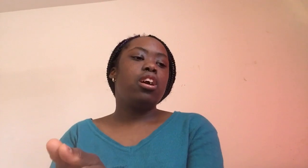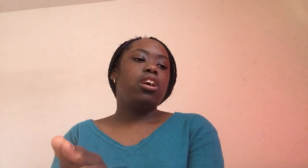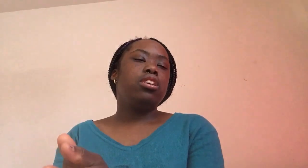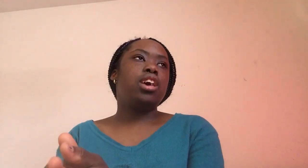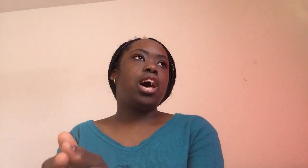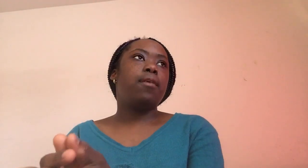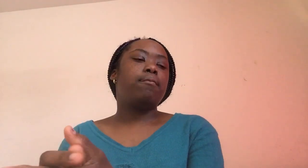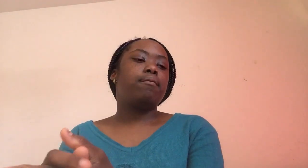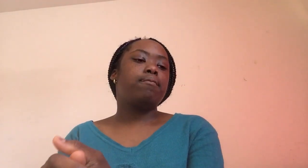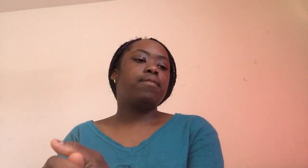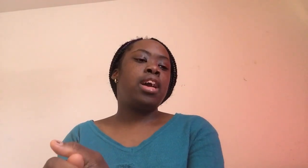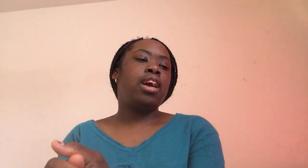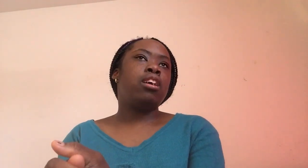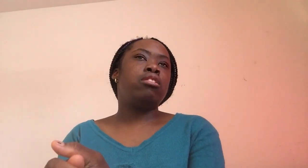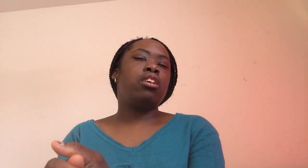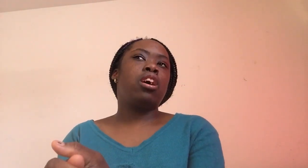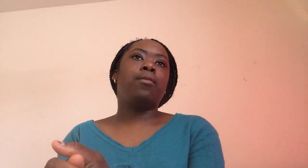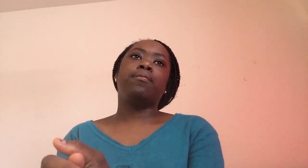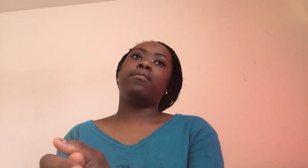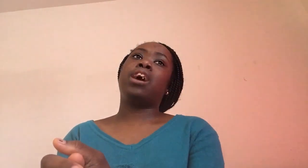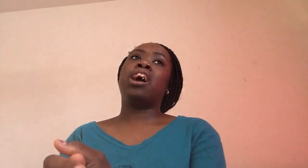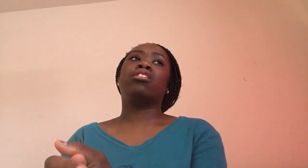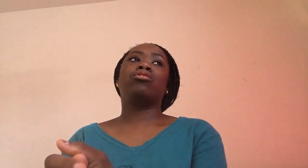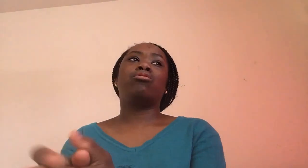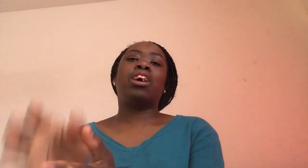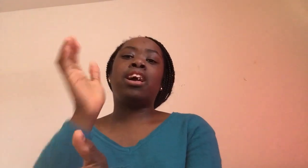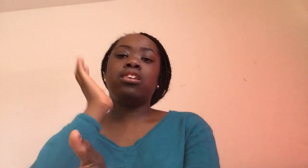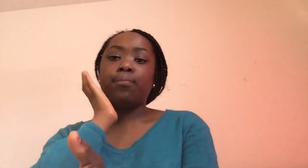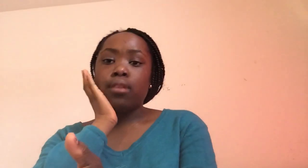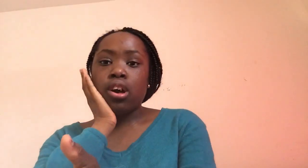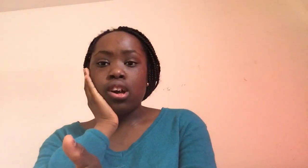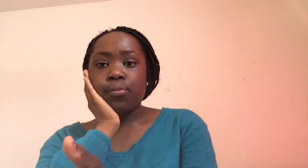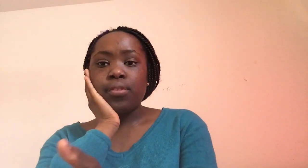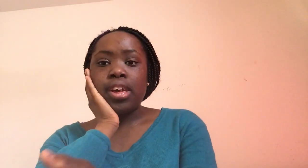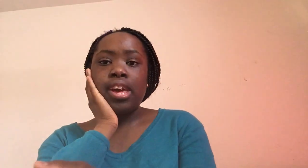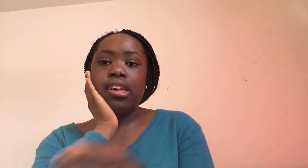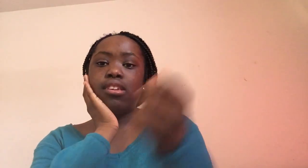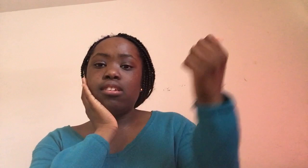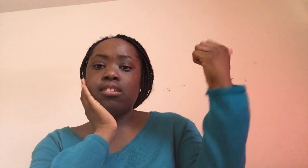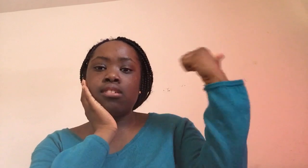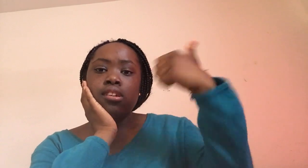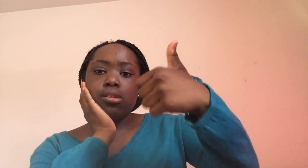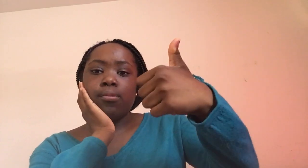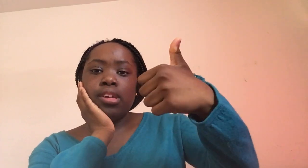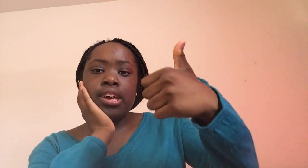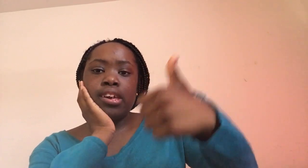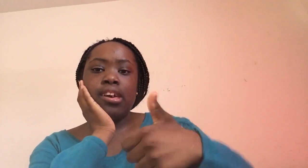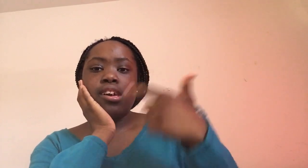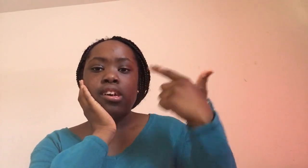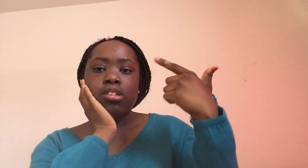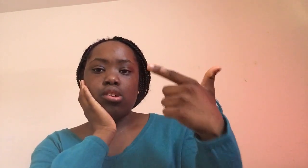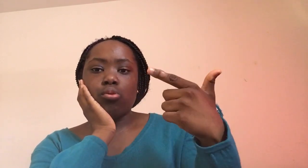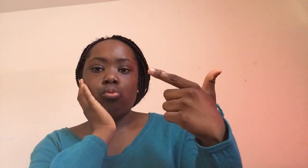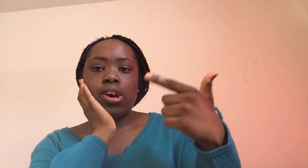Yeah. And I'm going to end the blog. And don't subscribe, subscribe,